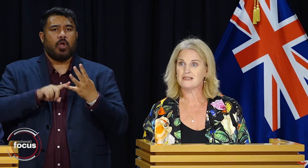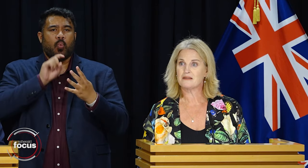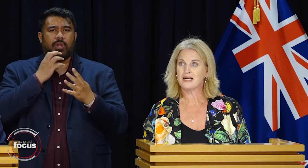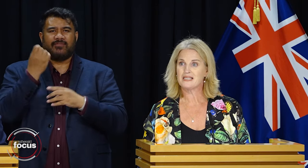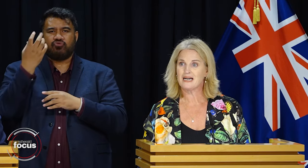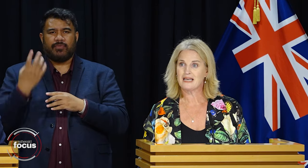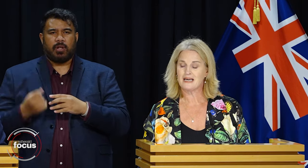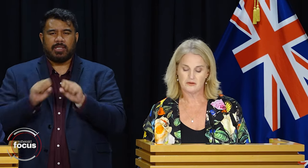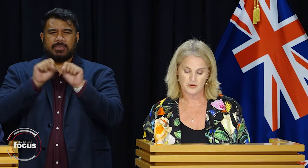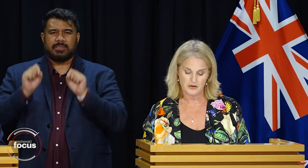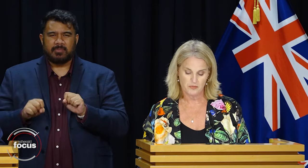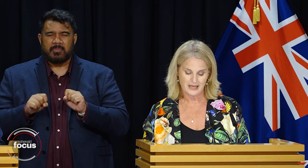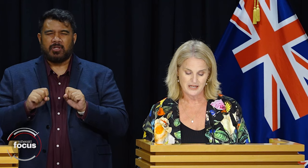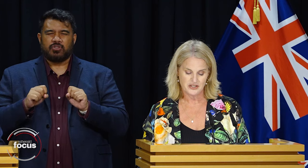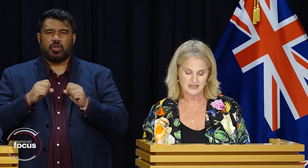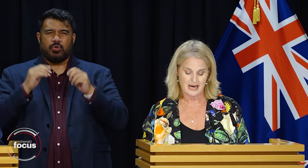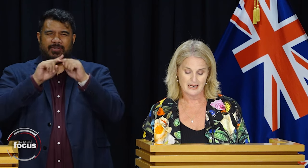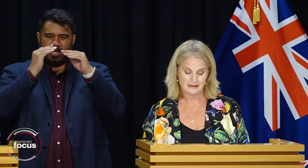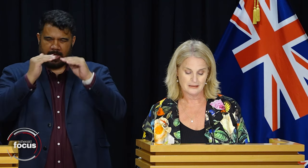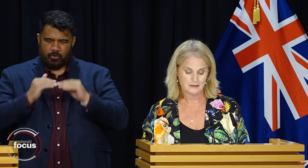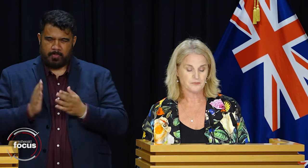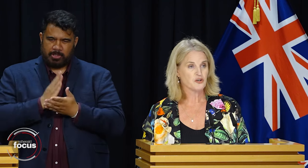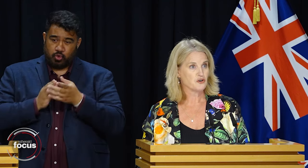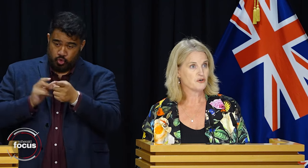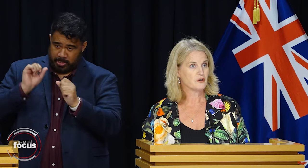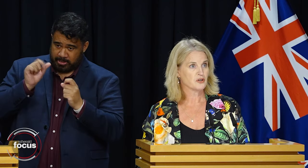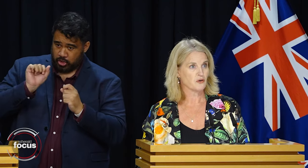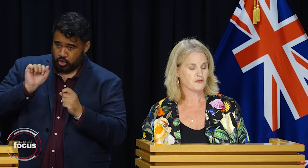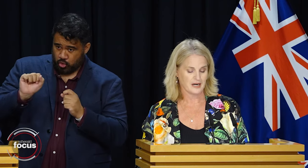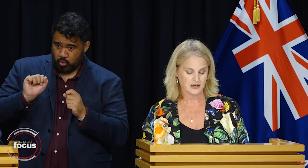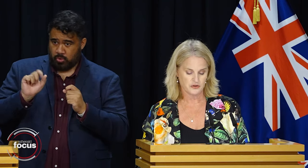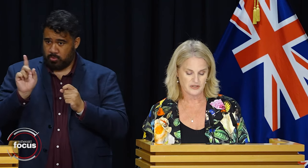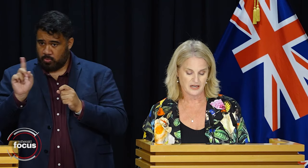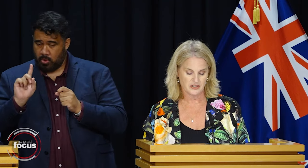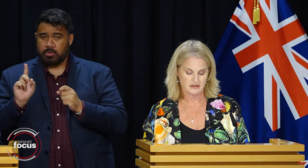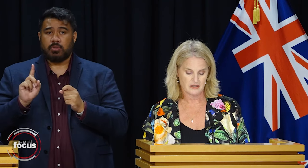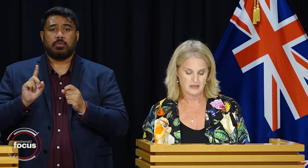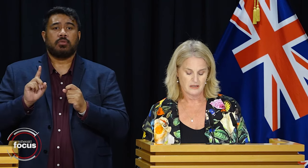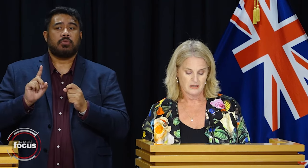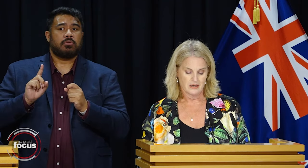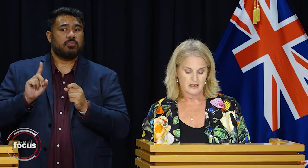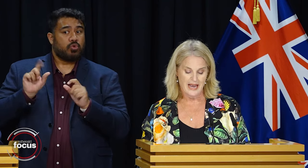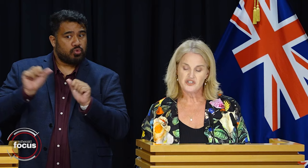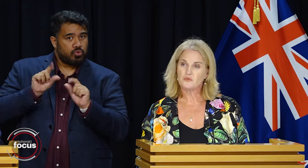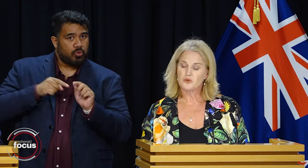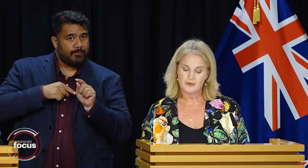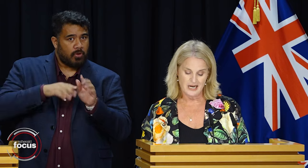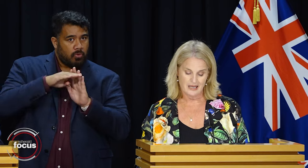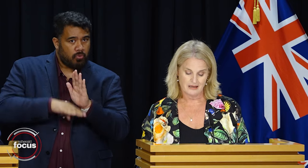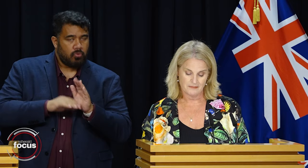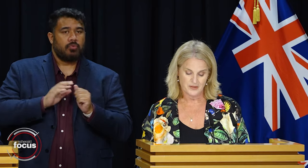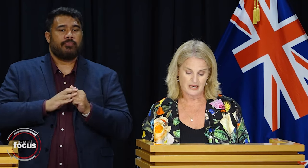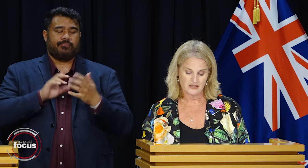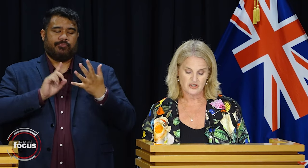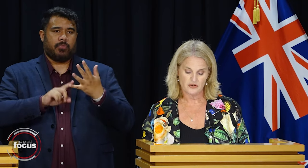that makes it clear what their obligations are, new non-financial sanctions, action will be